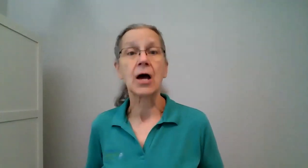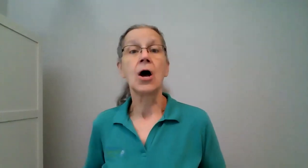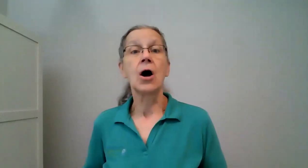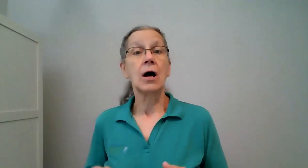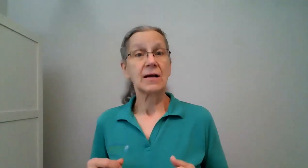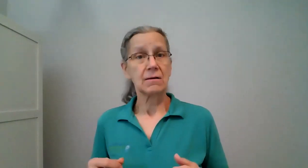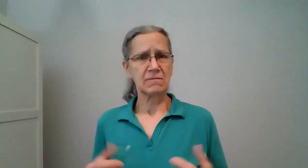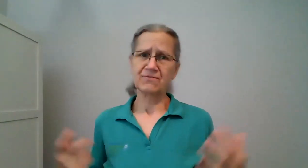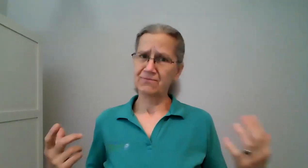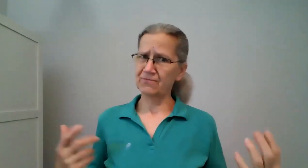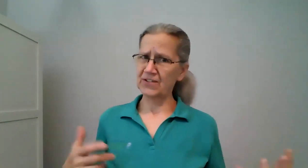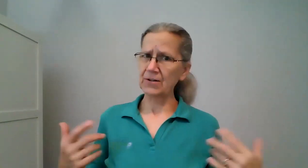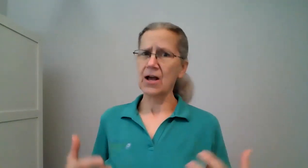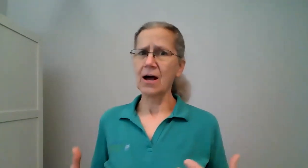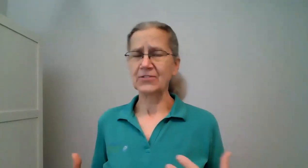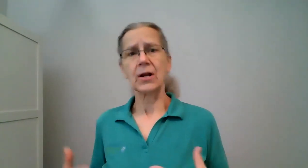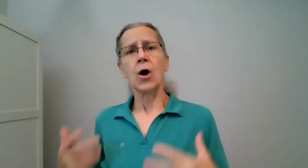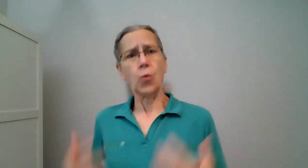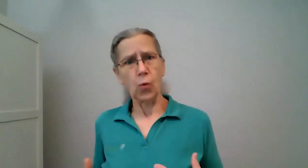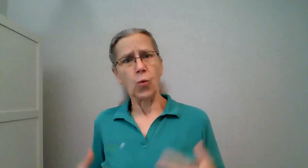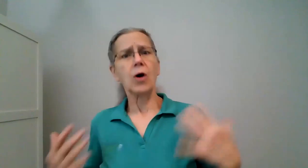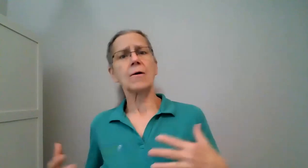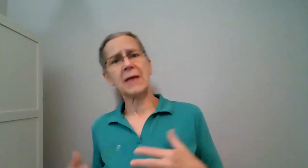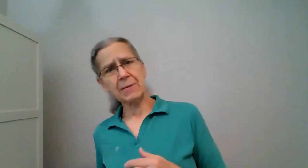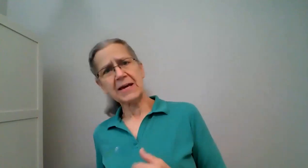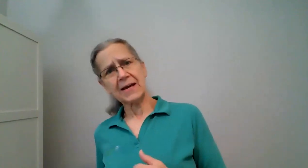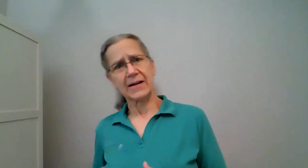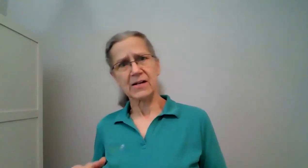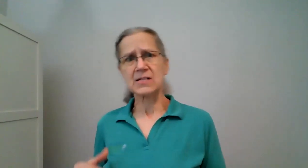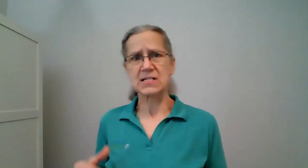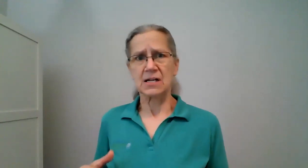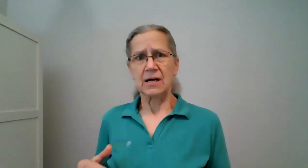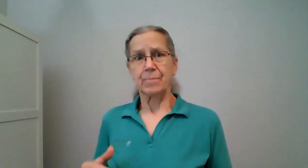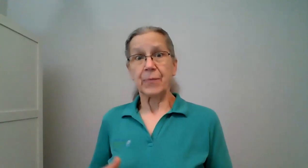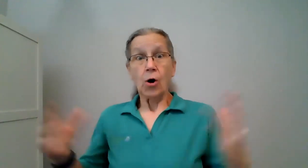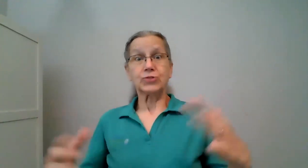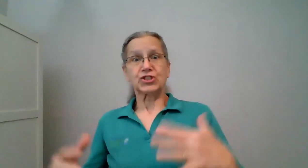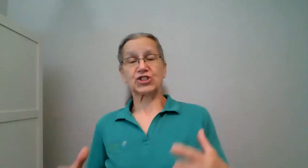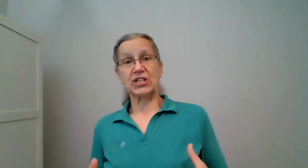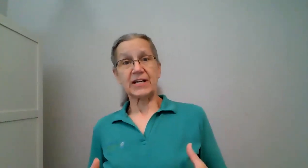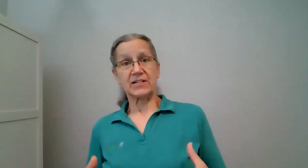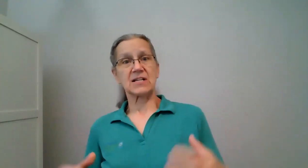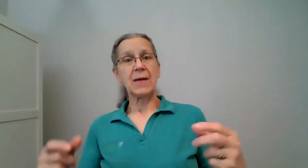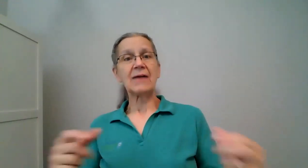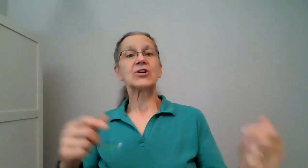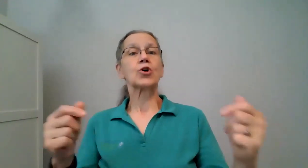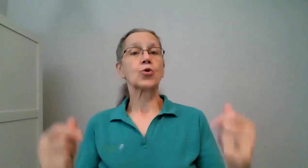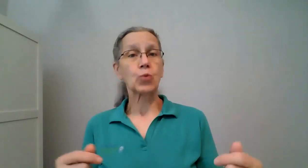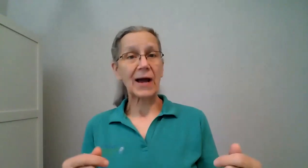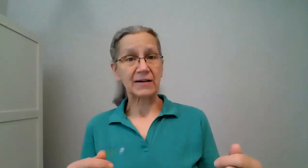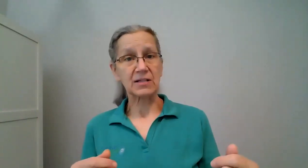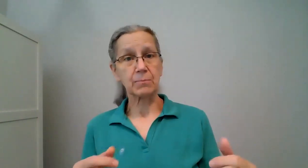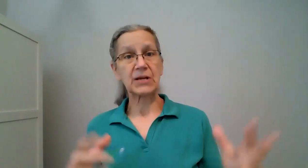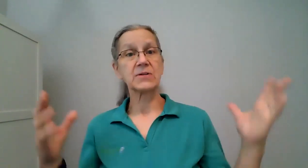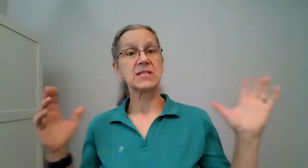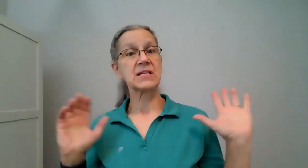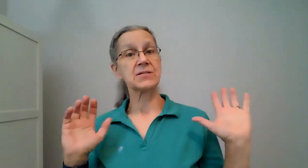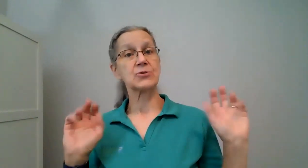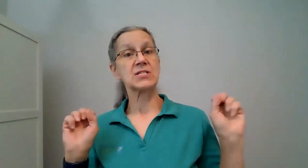fairly often oh or maybe it's oh jeez i'm having to correct because things are